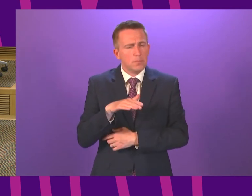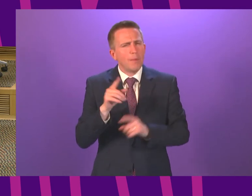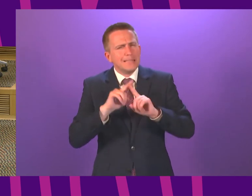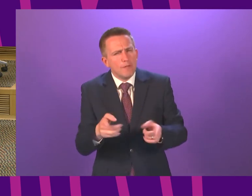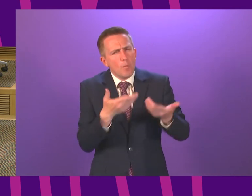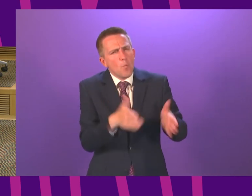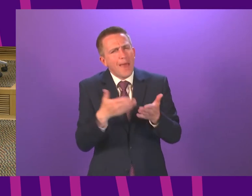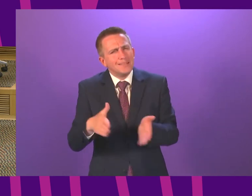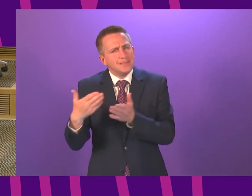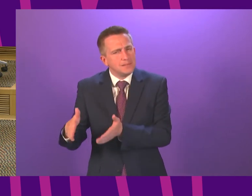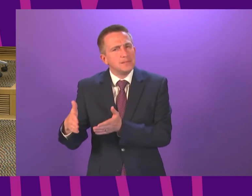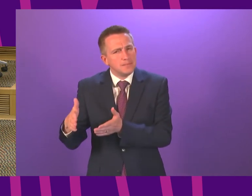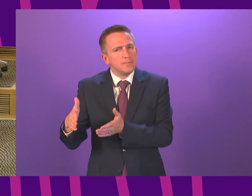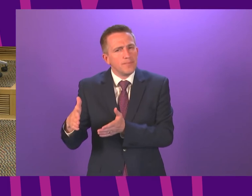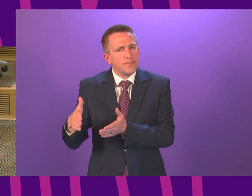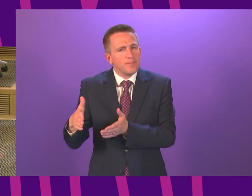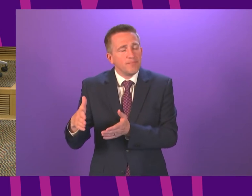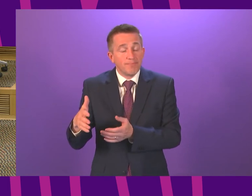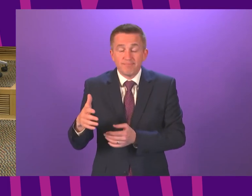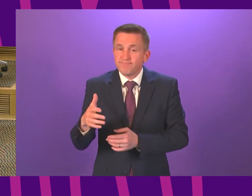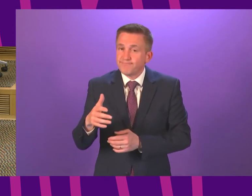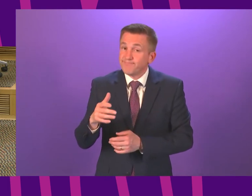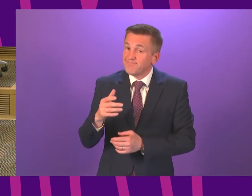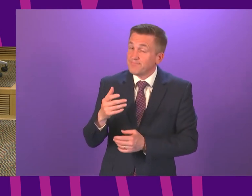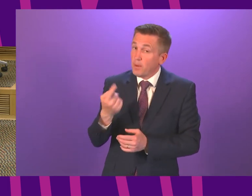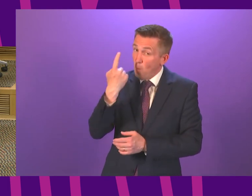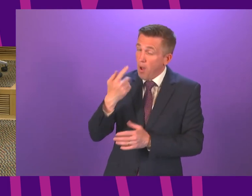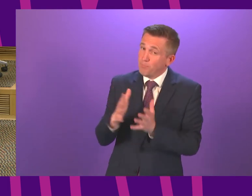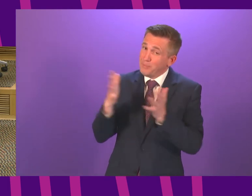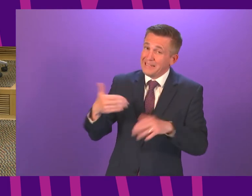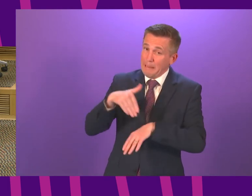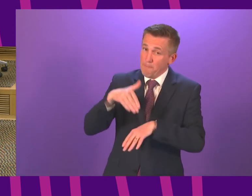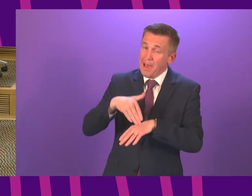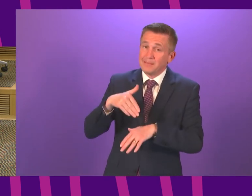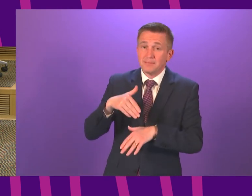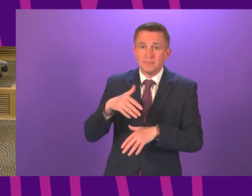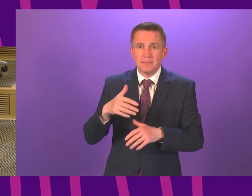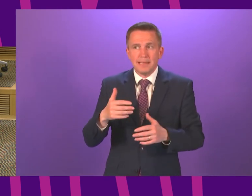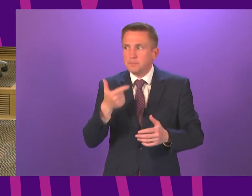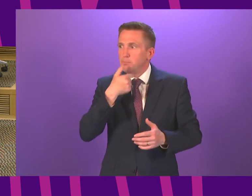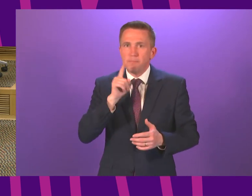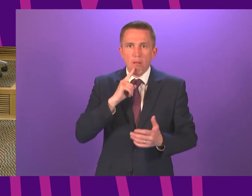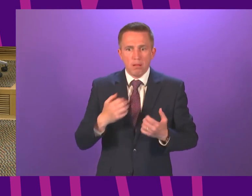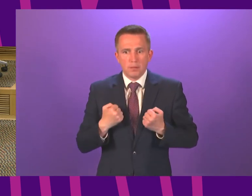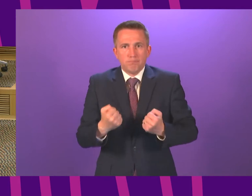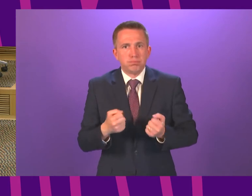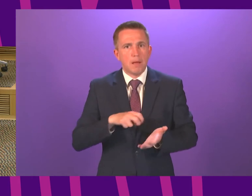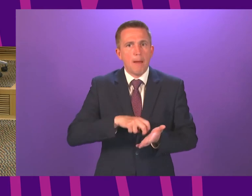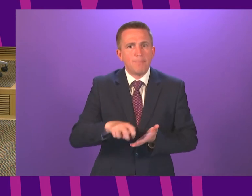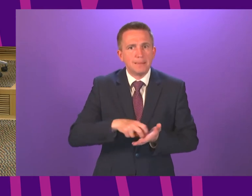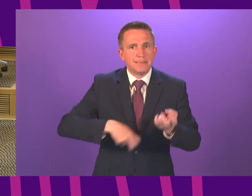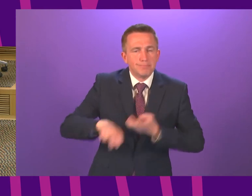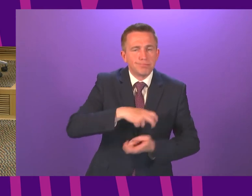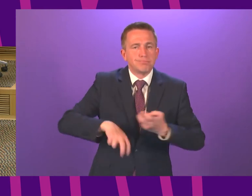ways and that undoubtedly includes the impact of decreased activity on mobility and independence the